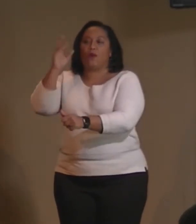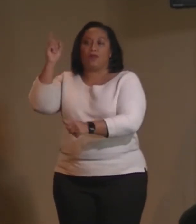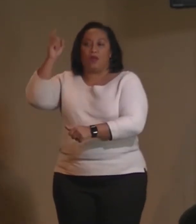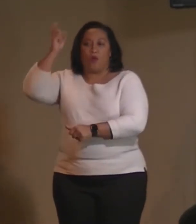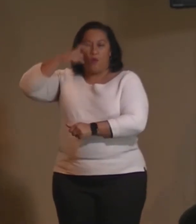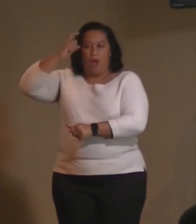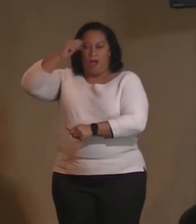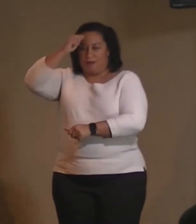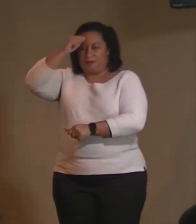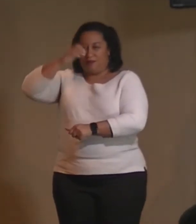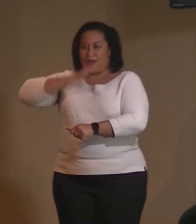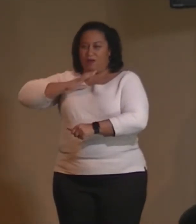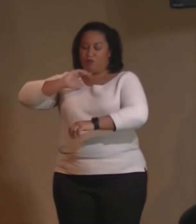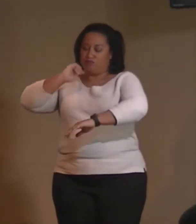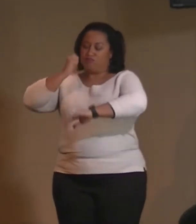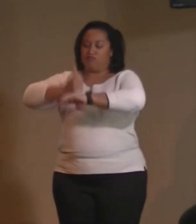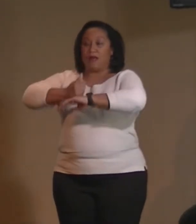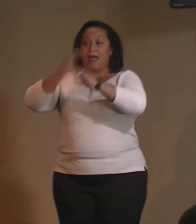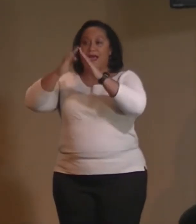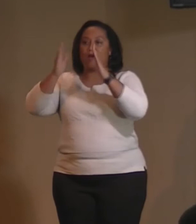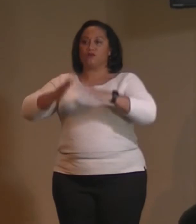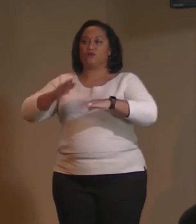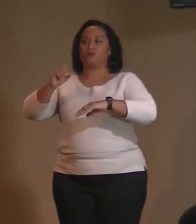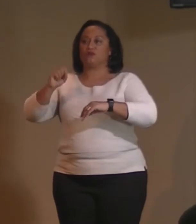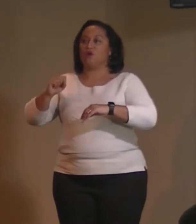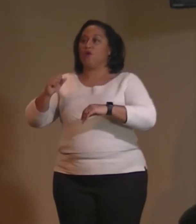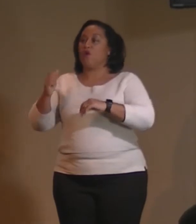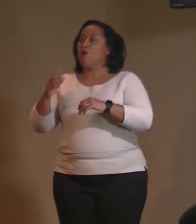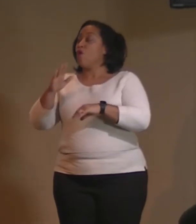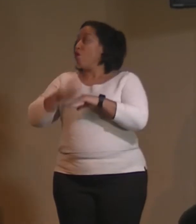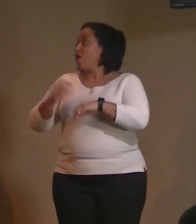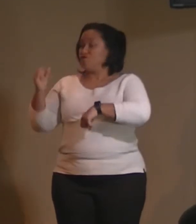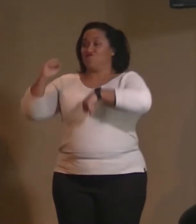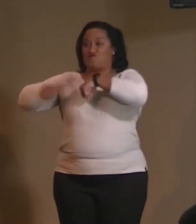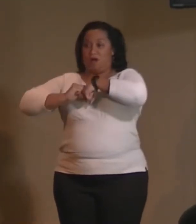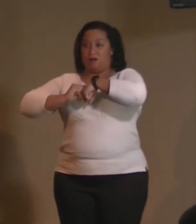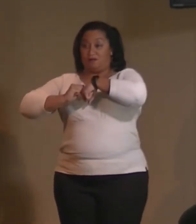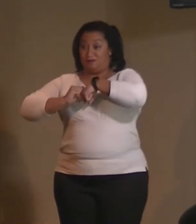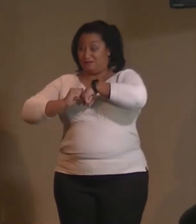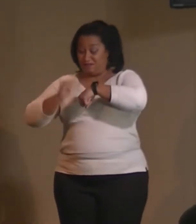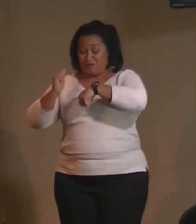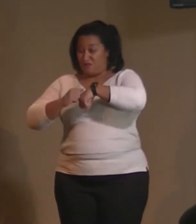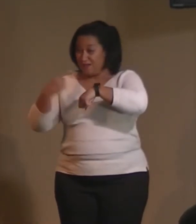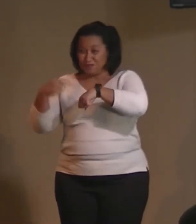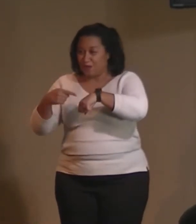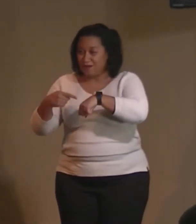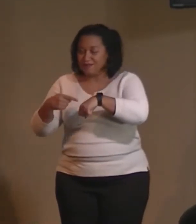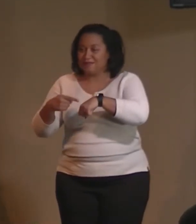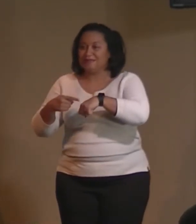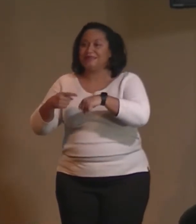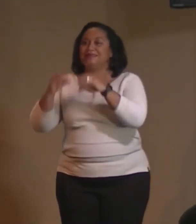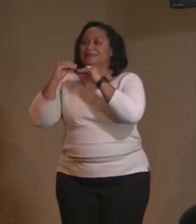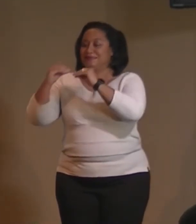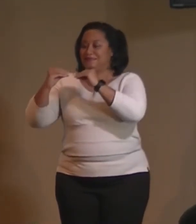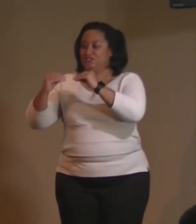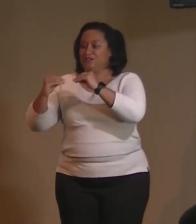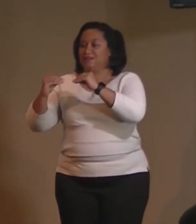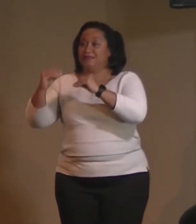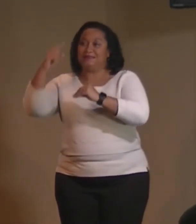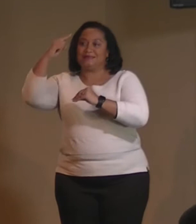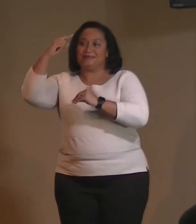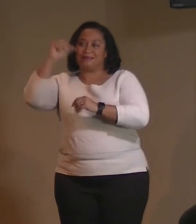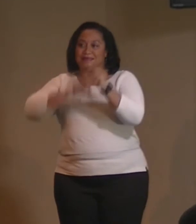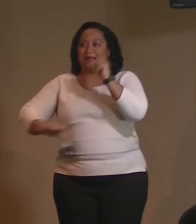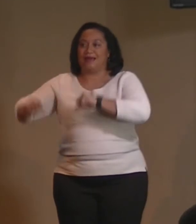on the rock. So, the rock is our teaching, science of mind and spirit. A lot of